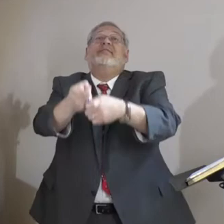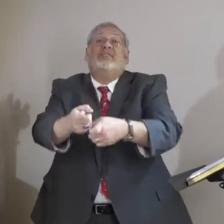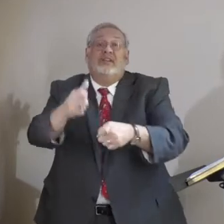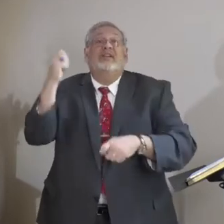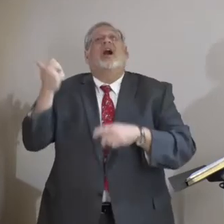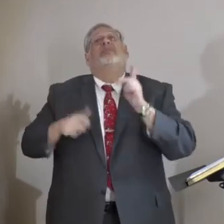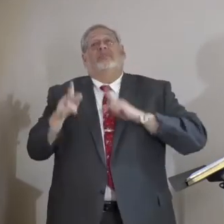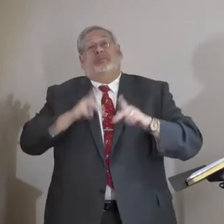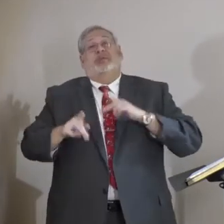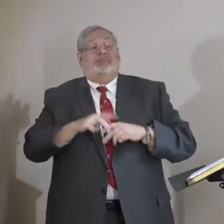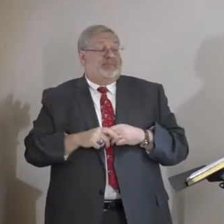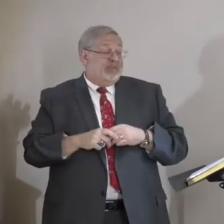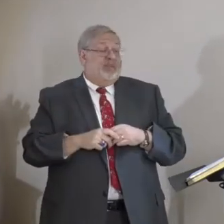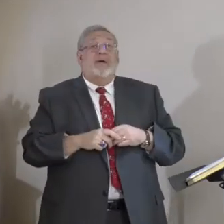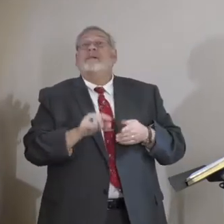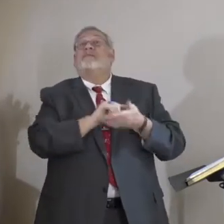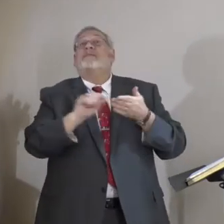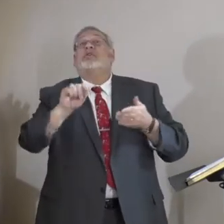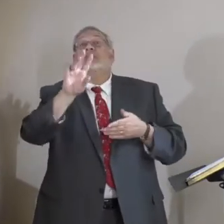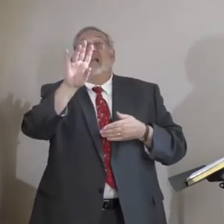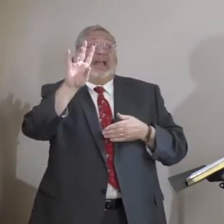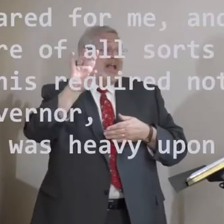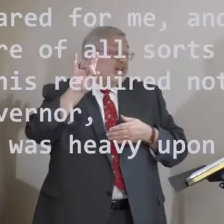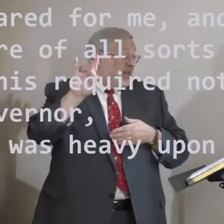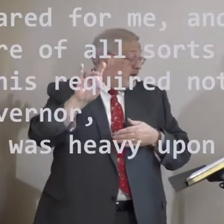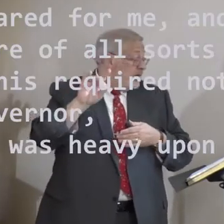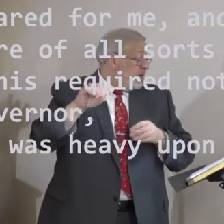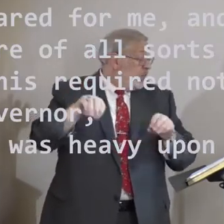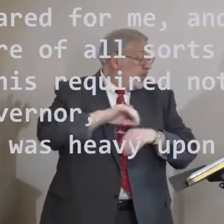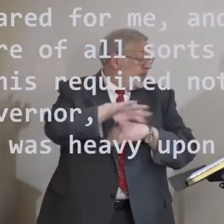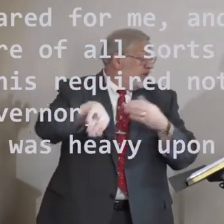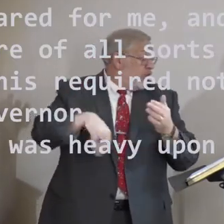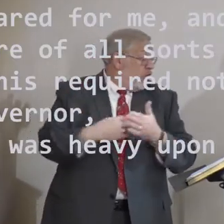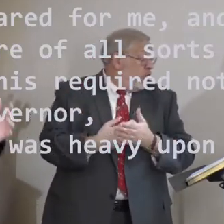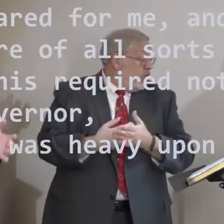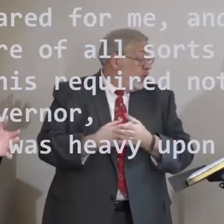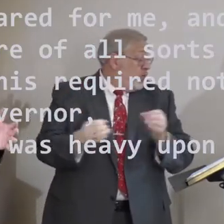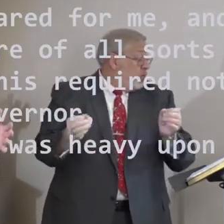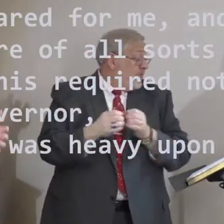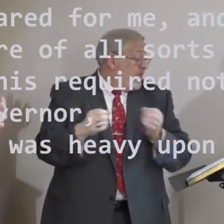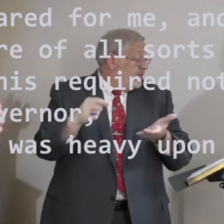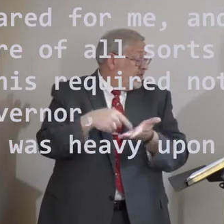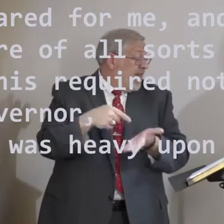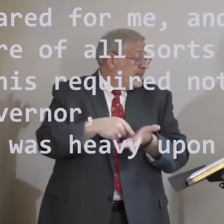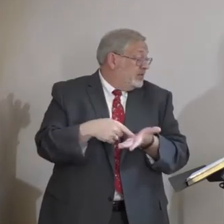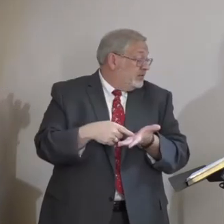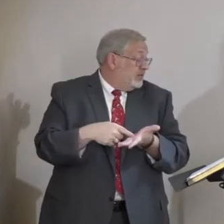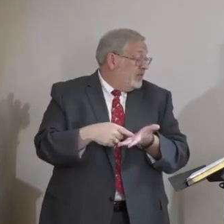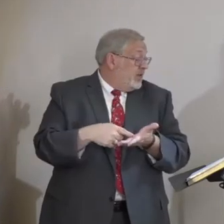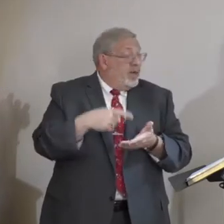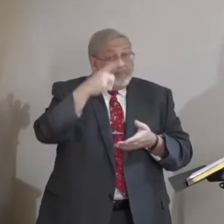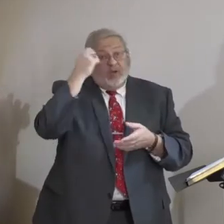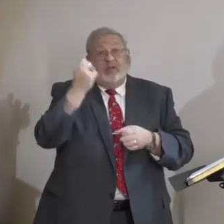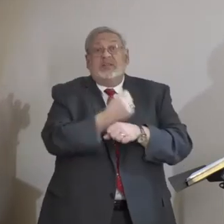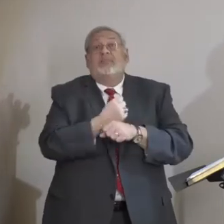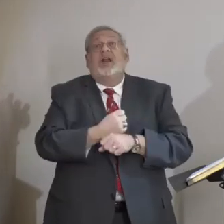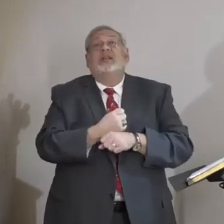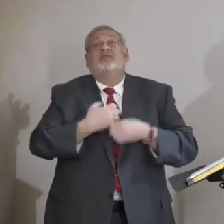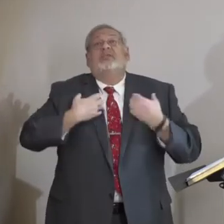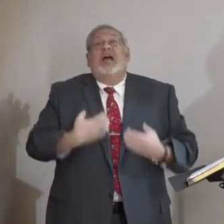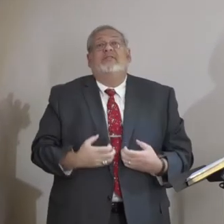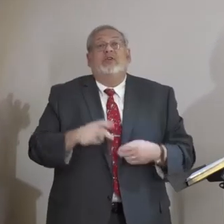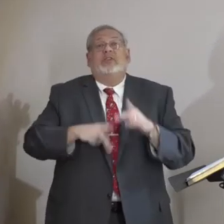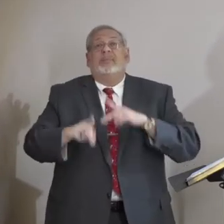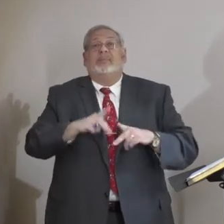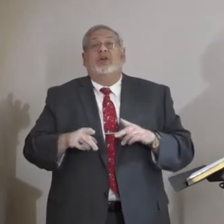very important point here in verse 18. He says, we did it all without raising taxes. Why? Because the bondage was already heavy on the people.